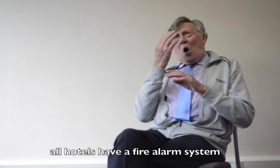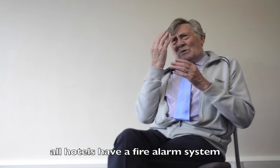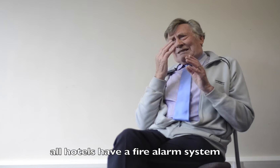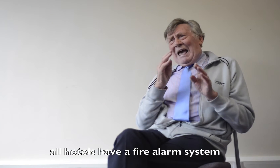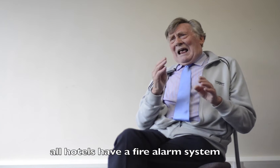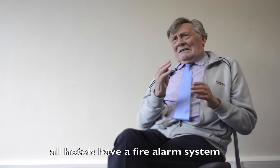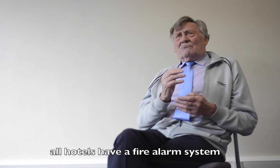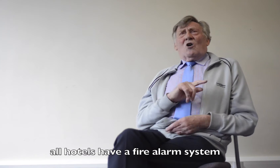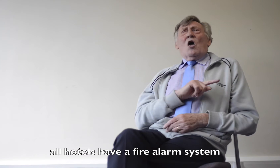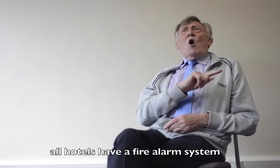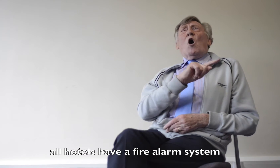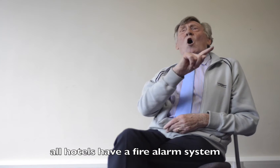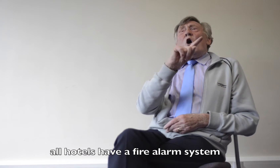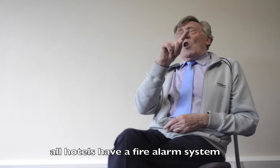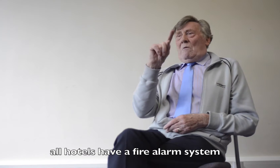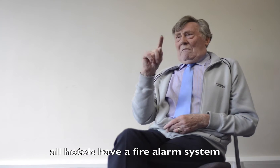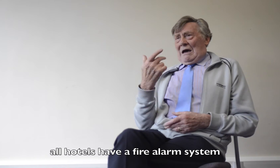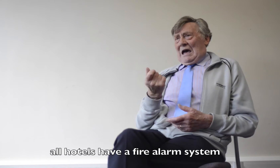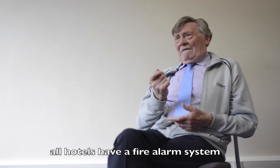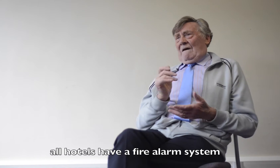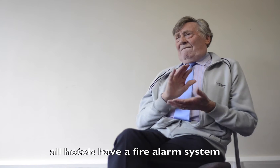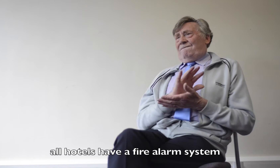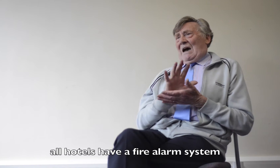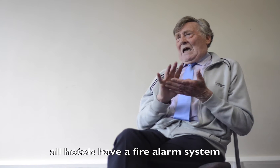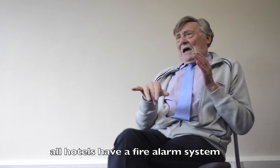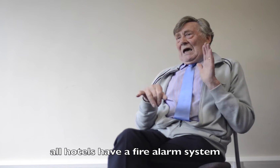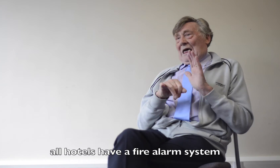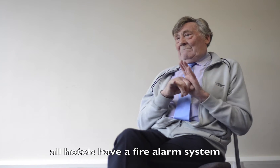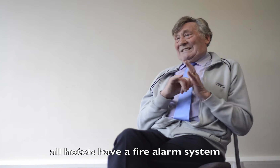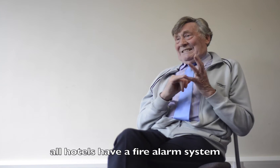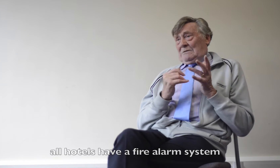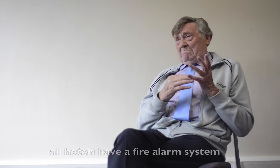Hotels, all of them have a fire alarm system.